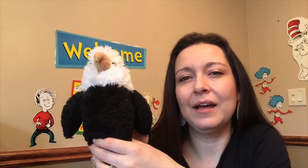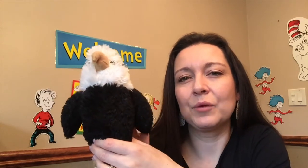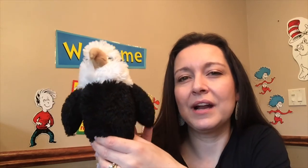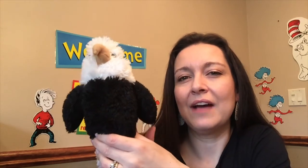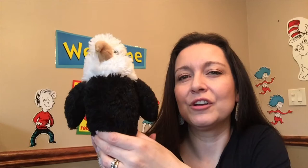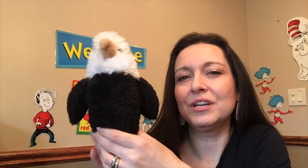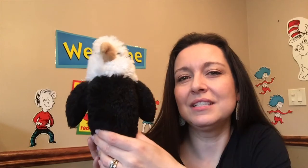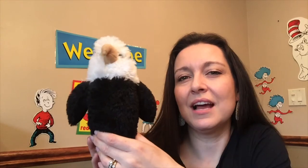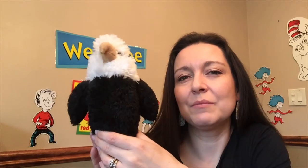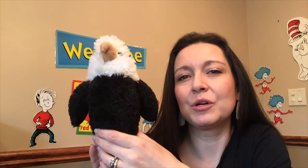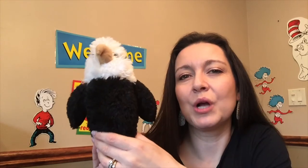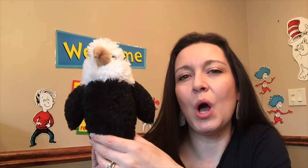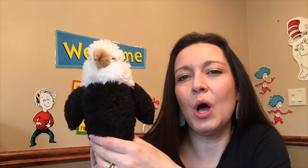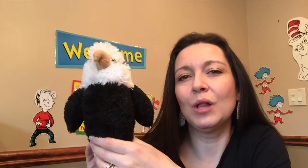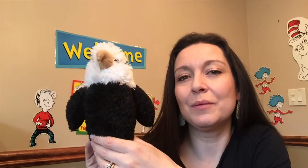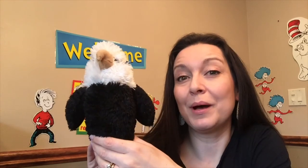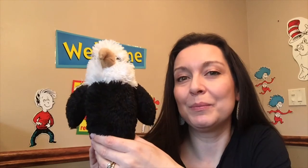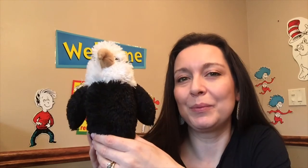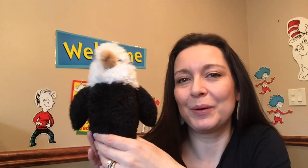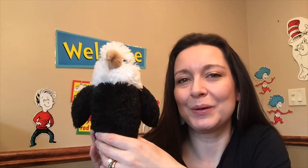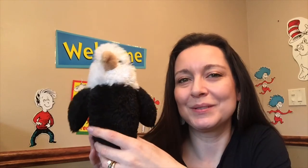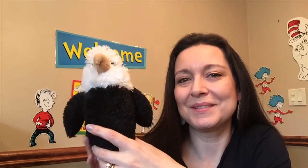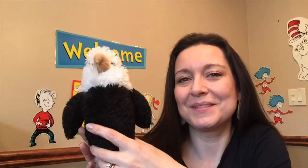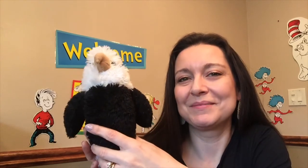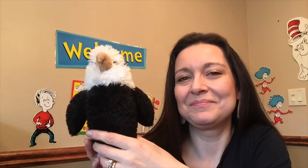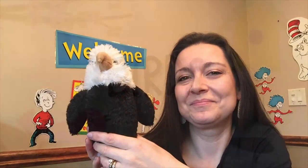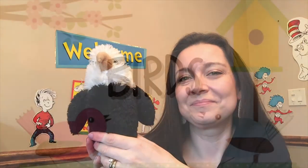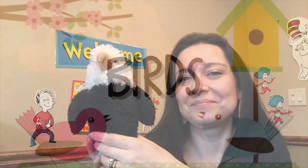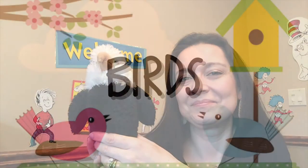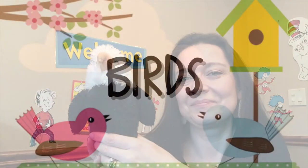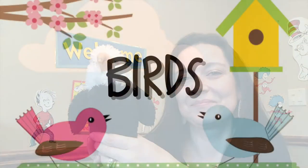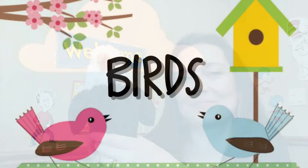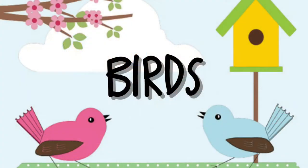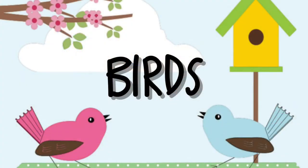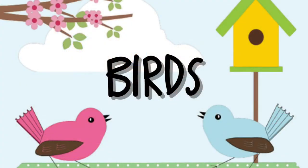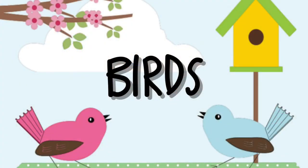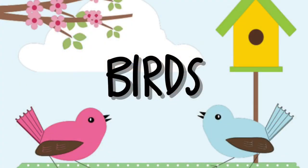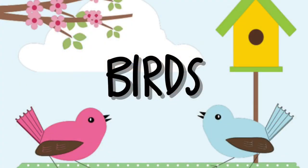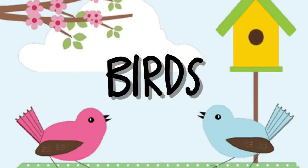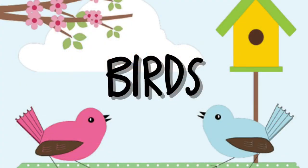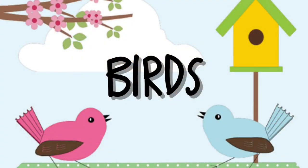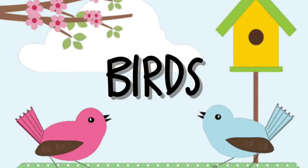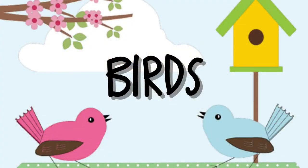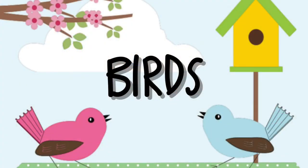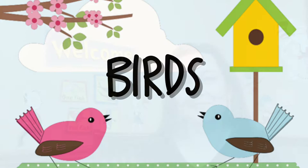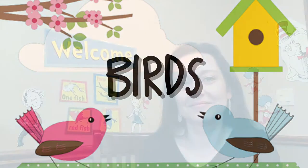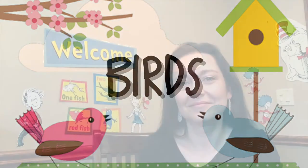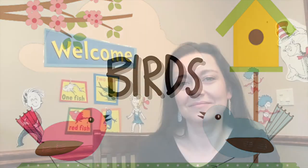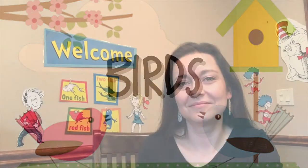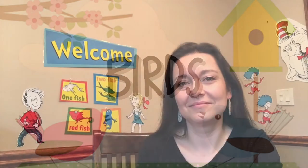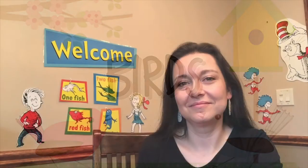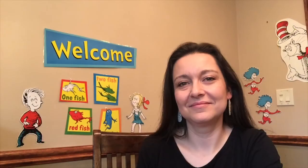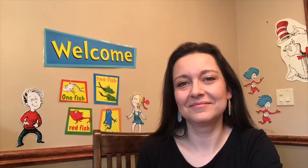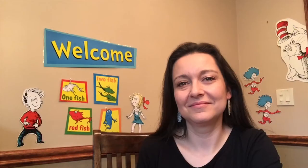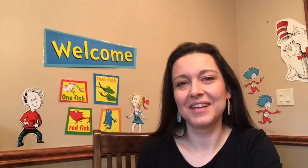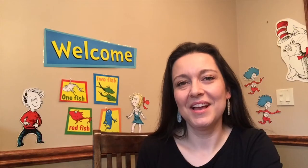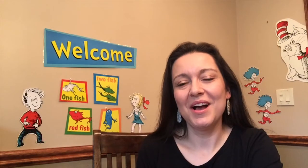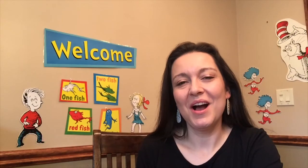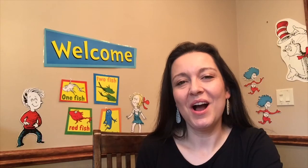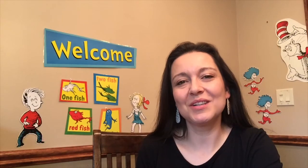we're going to have a good time learning all about birds our